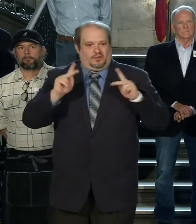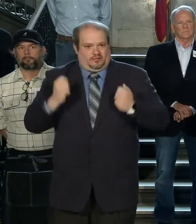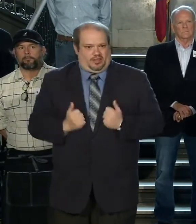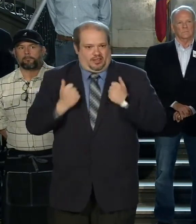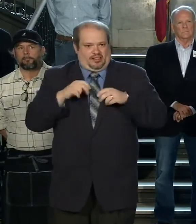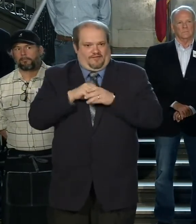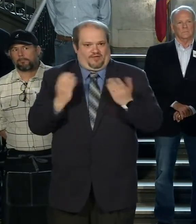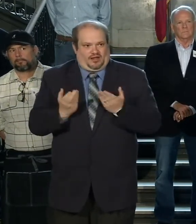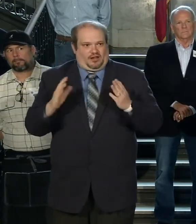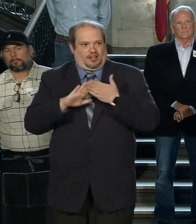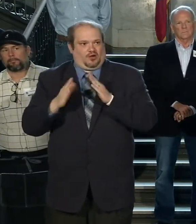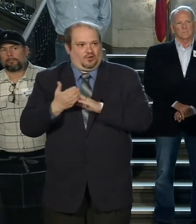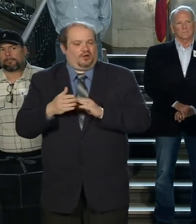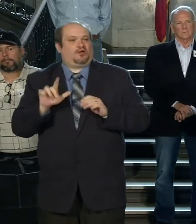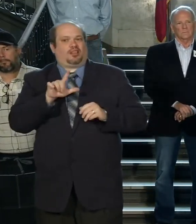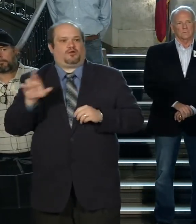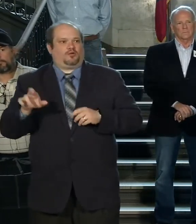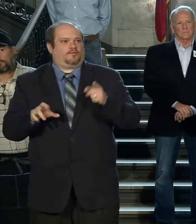Yes.